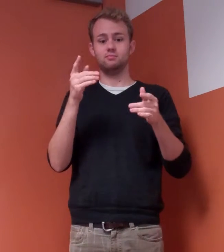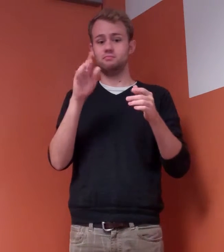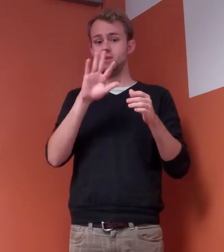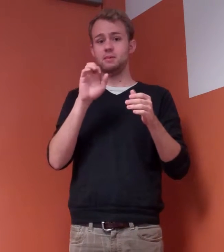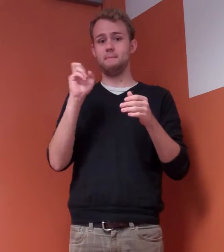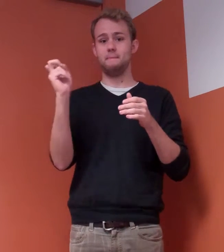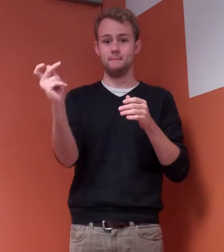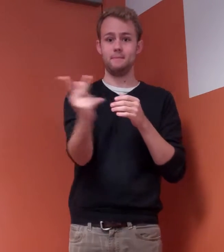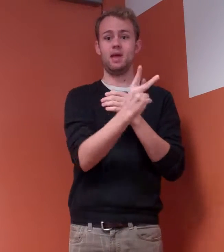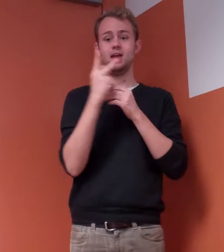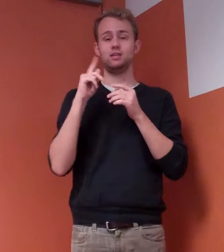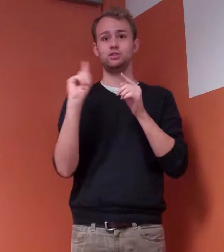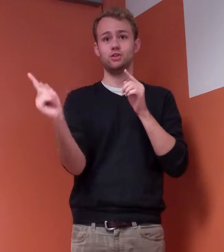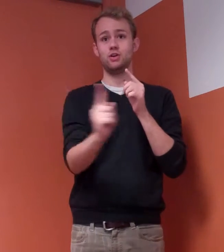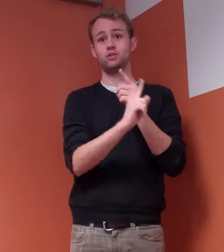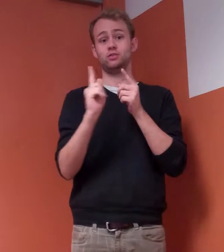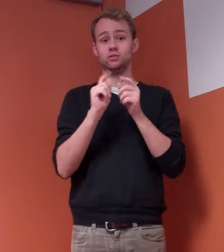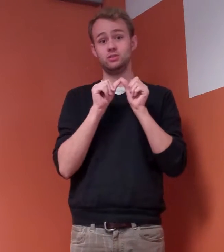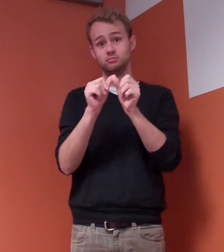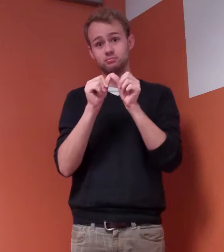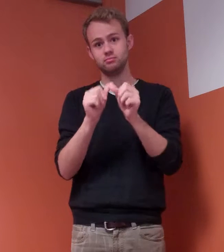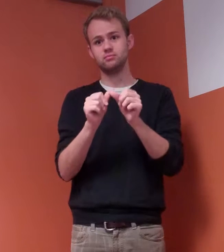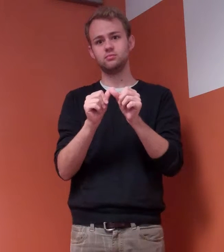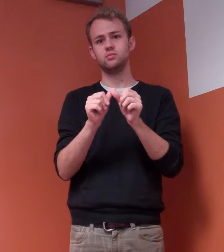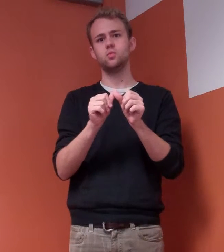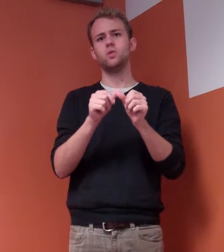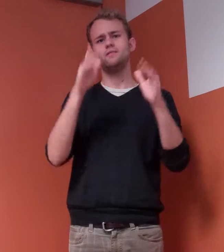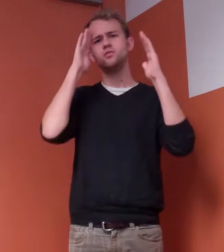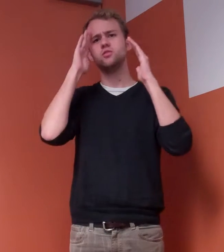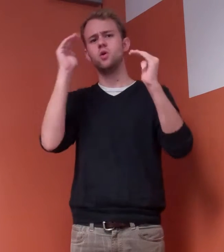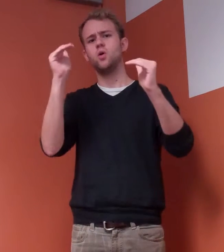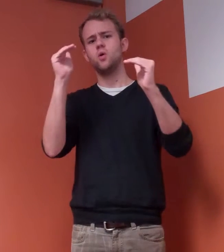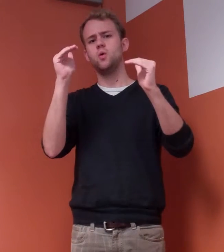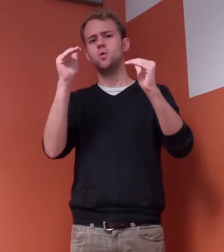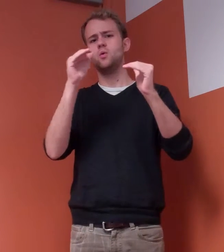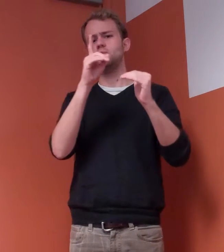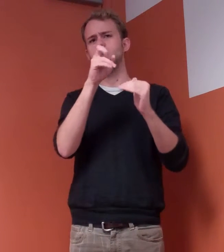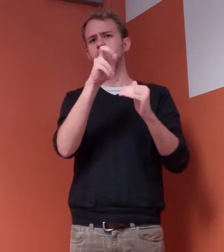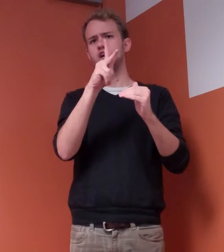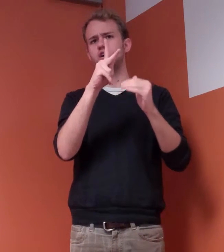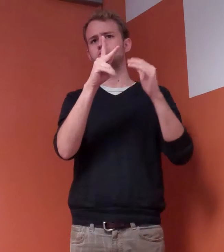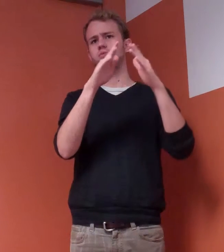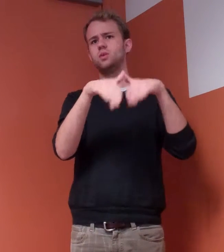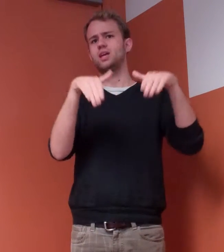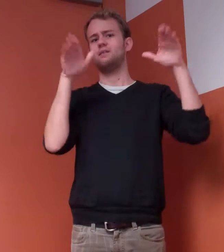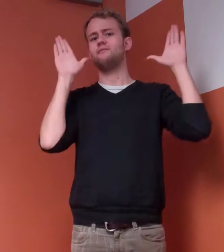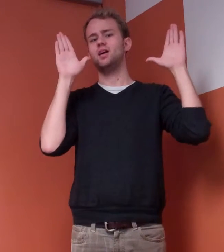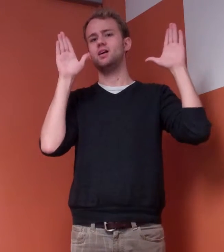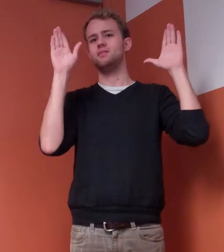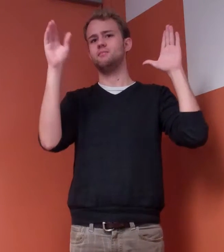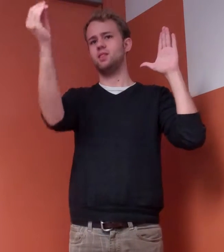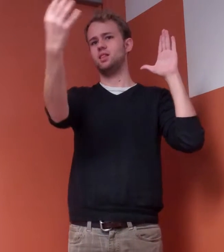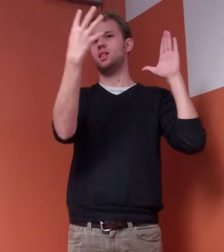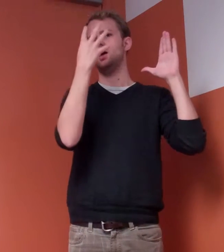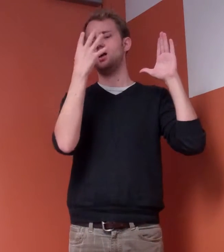We simply have to walk in the hope that the darkness will give way to light and that we will be able to see again.